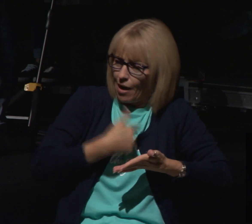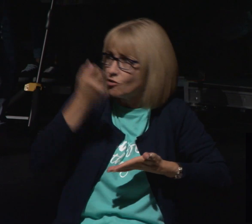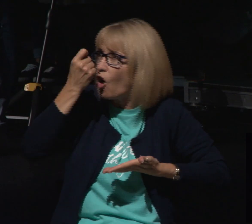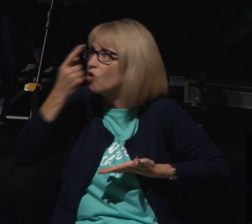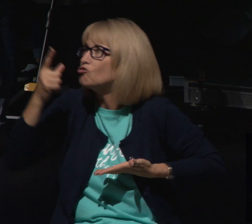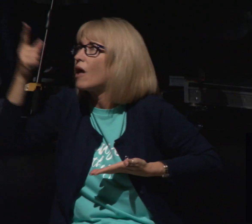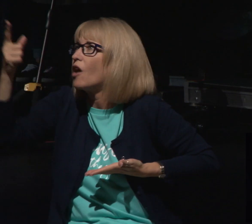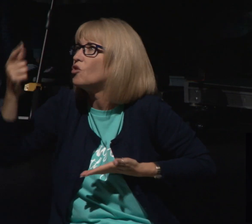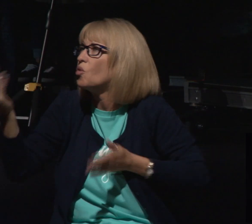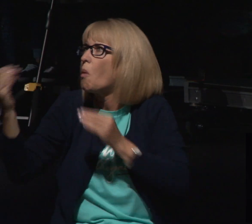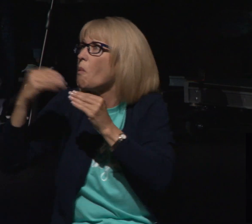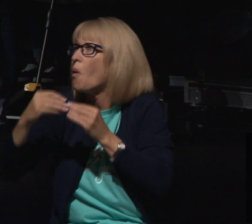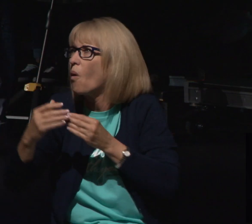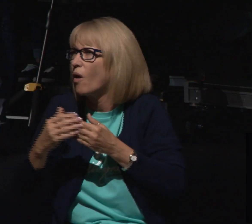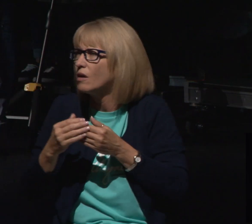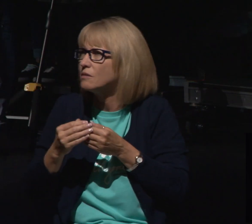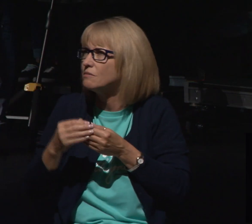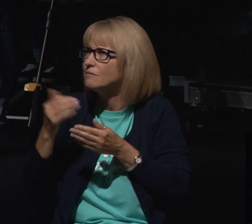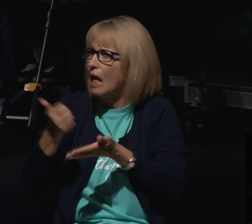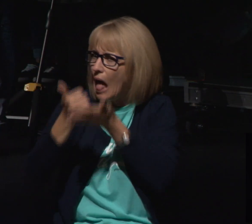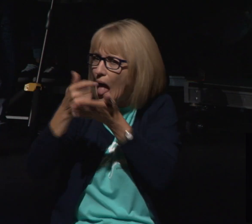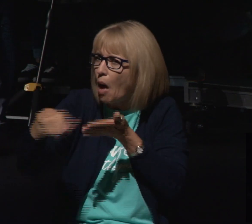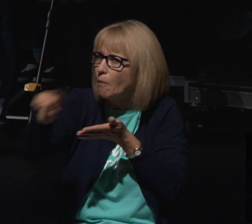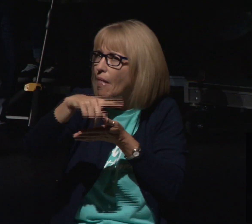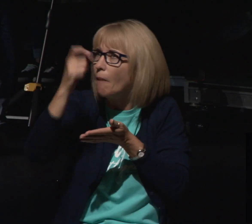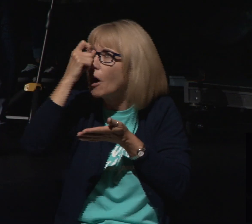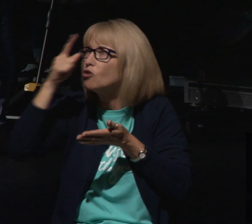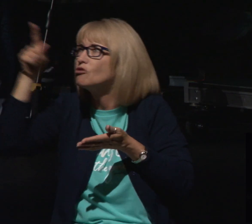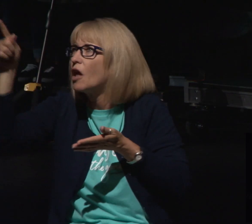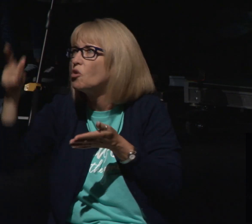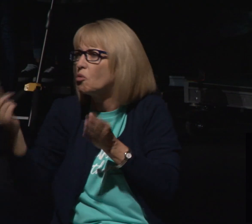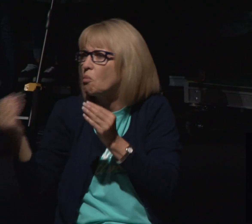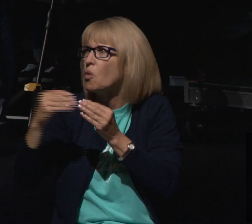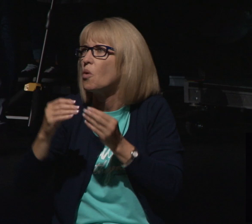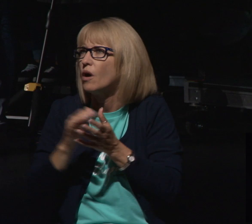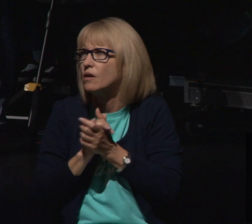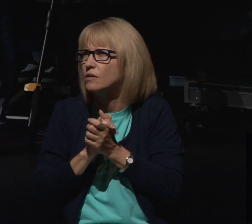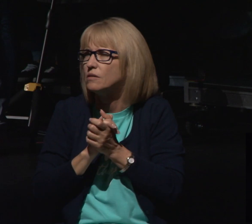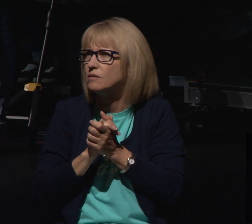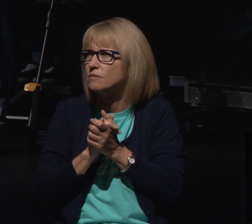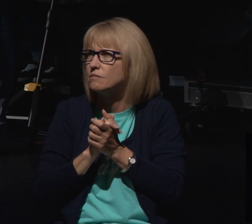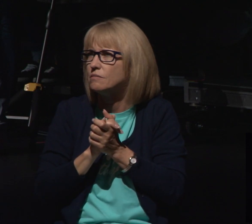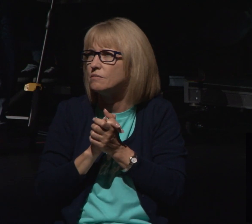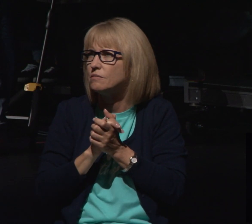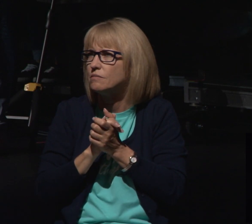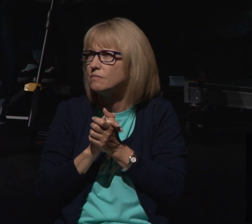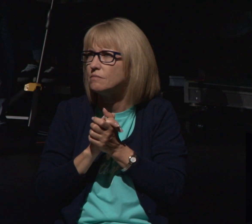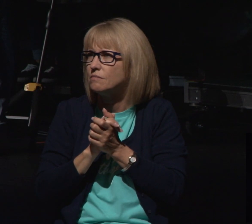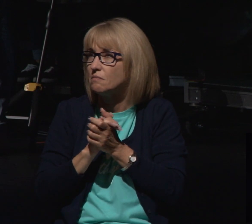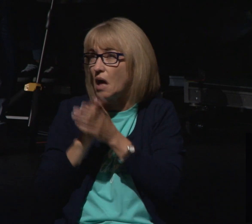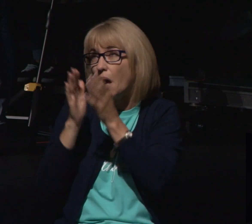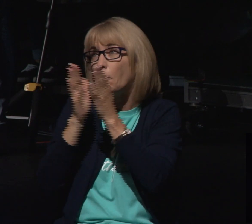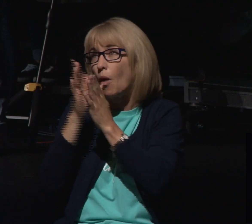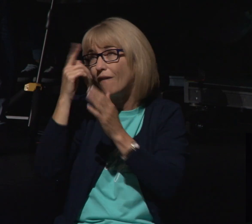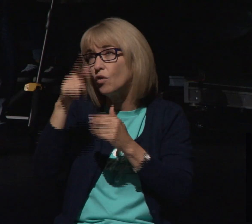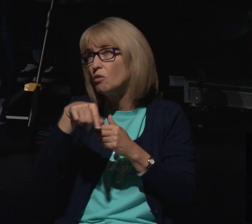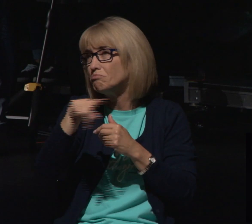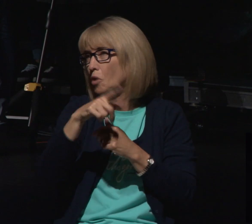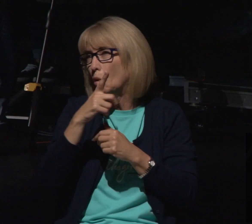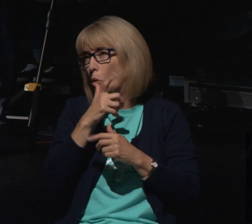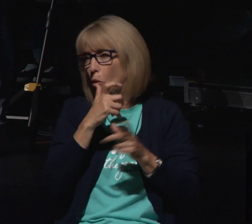I pray for the person who is just wondering and questioning whether